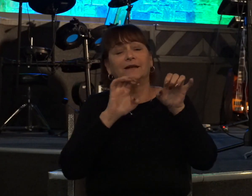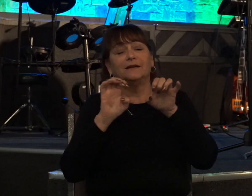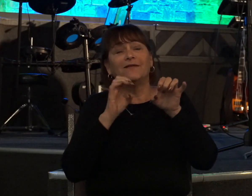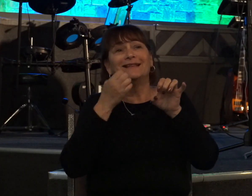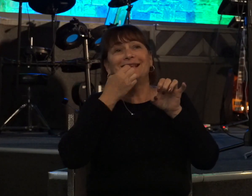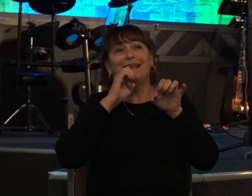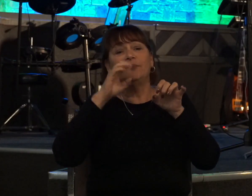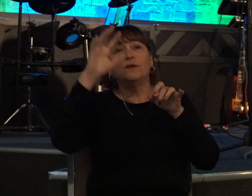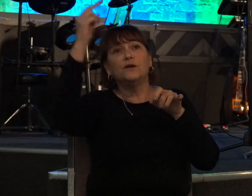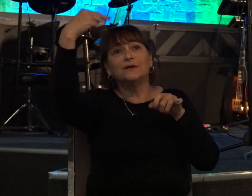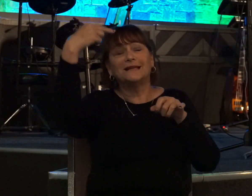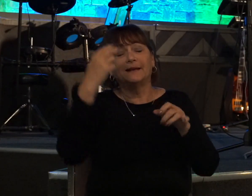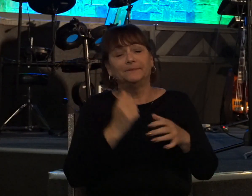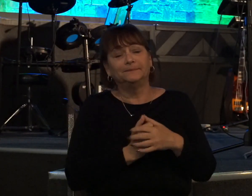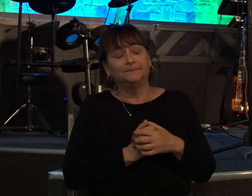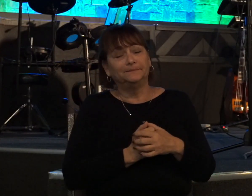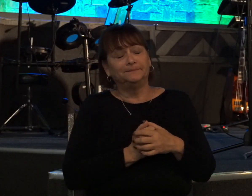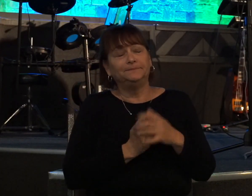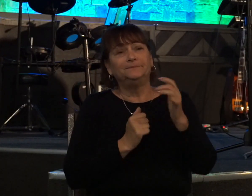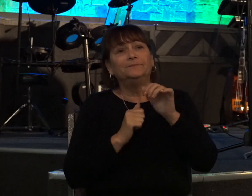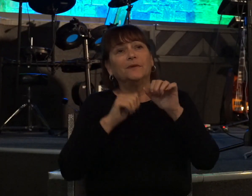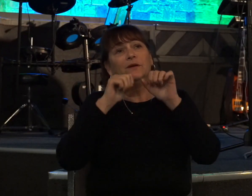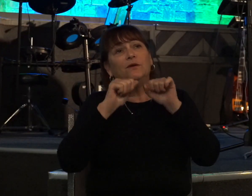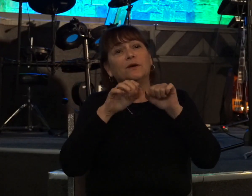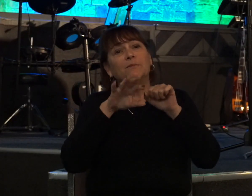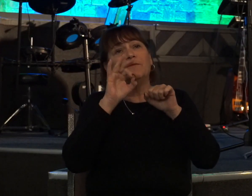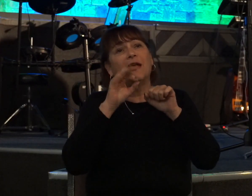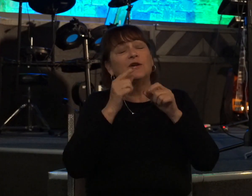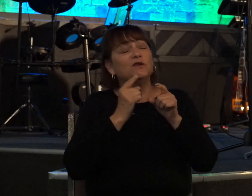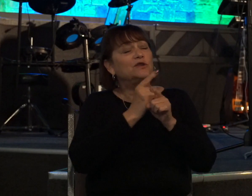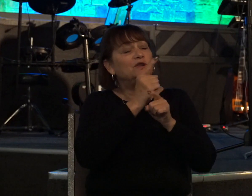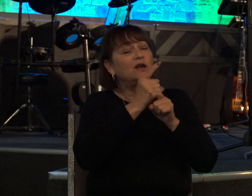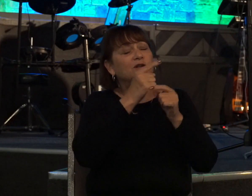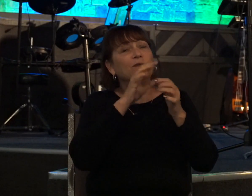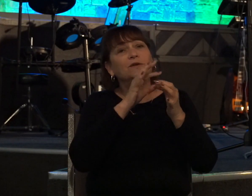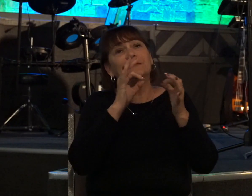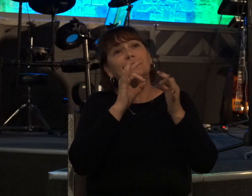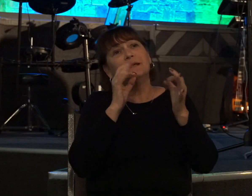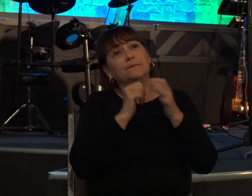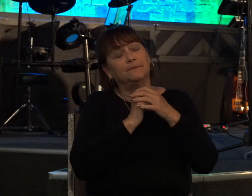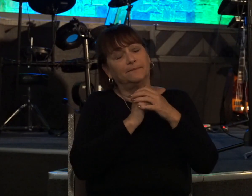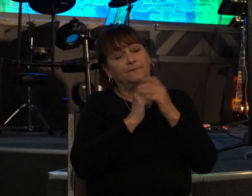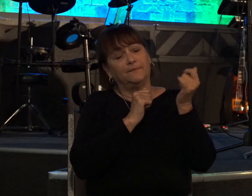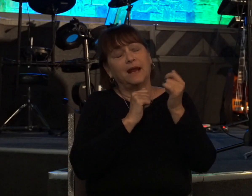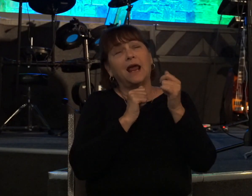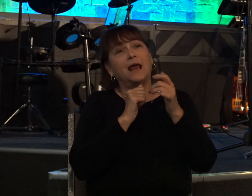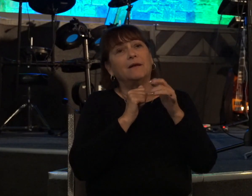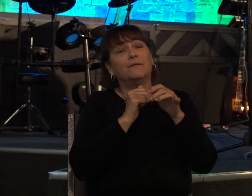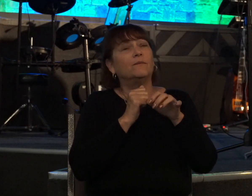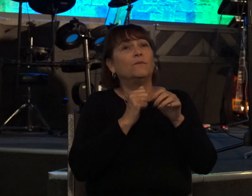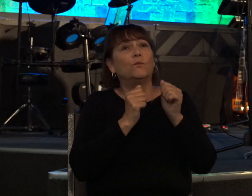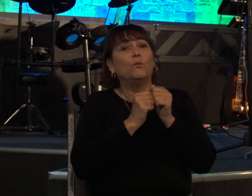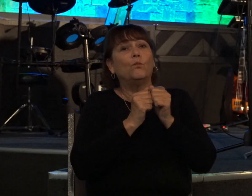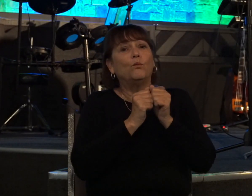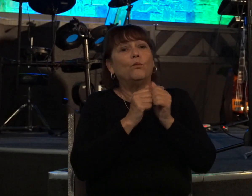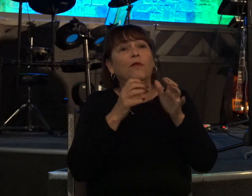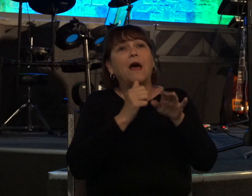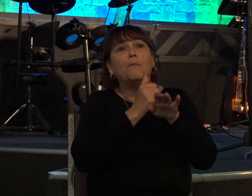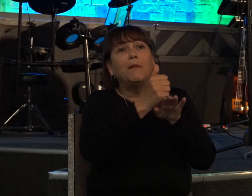your sight that you may be found just when you speak and blameless when you judge and so